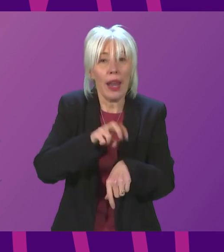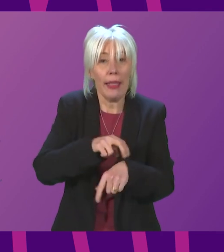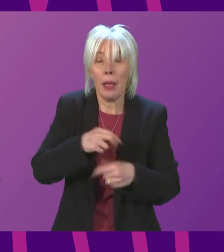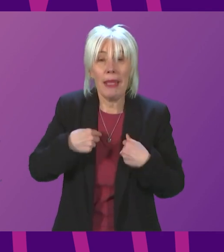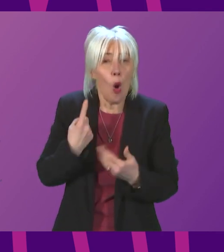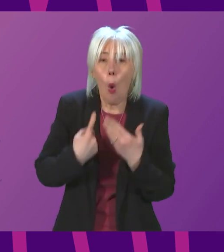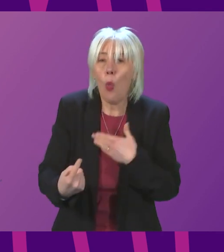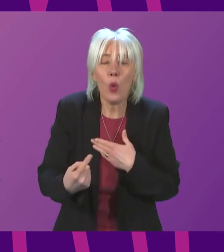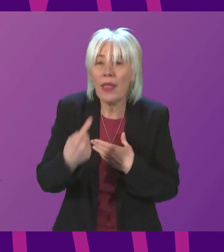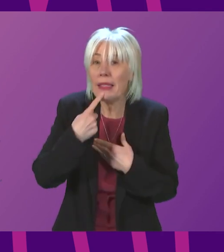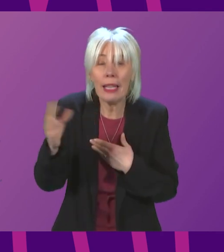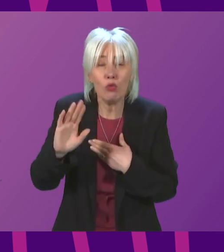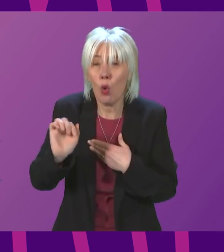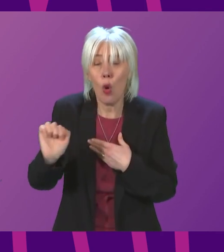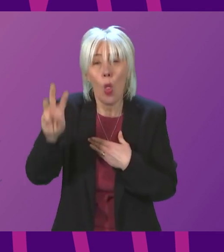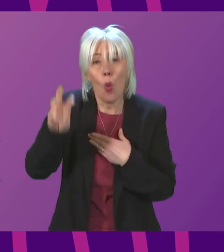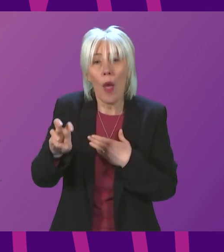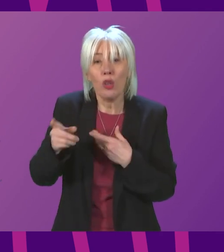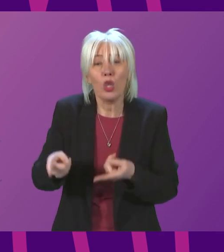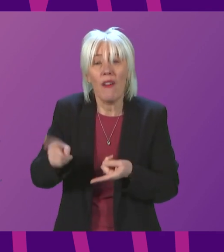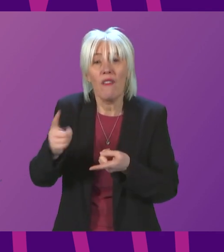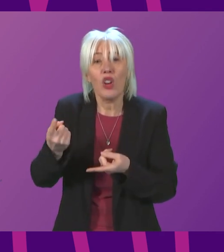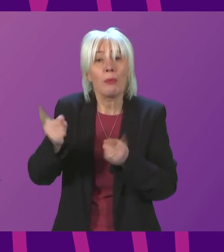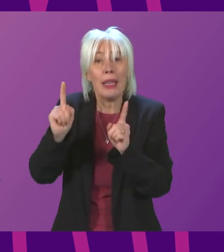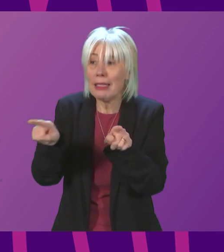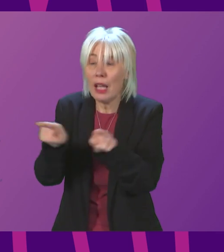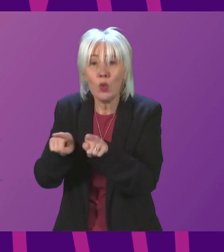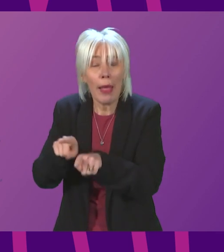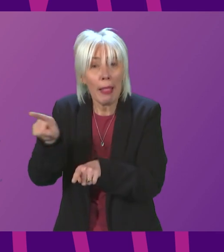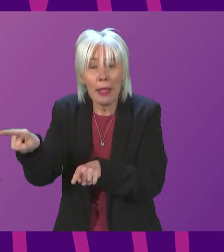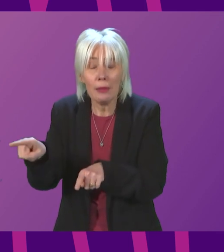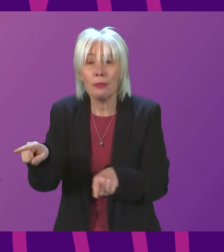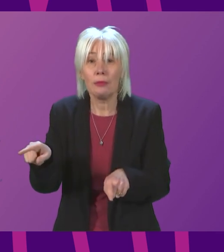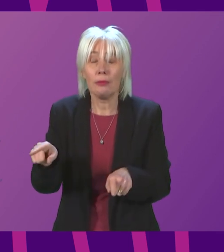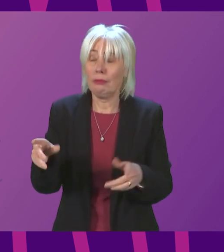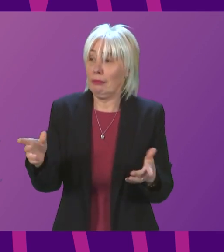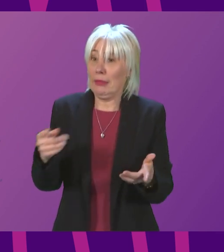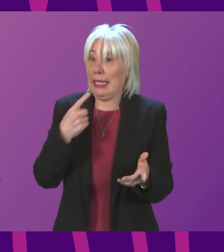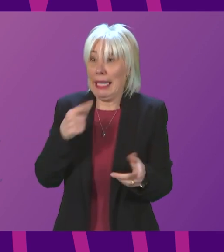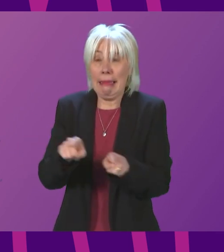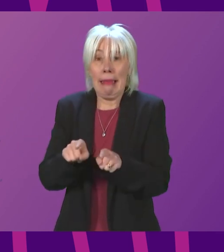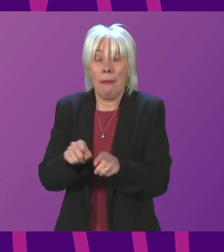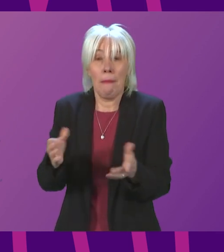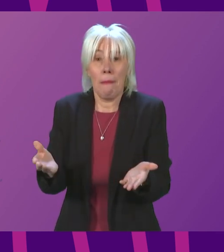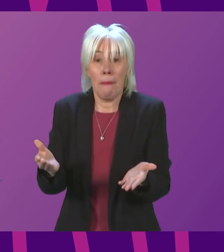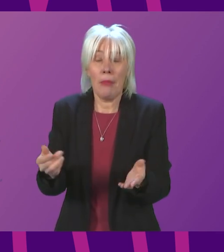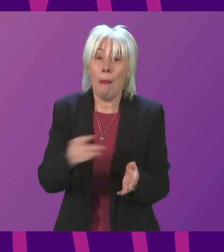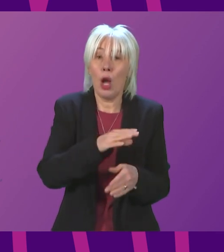the only First Minister making these points Mark Drakeford is making these points and the Executive which of course is not functioning